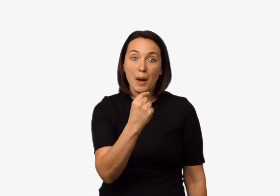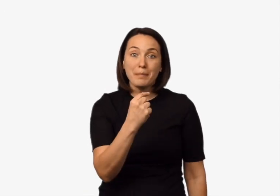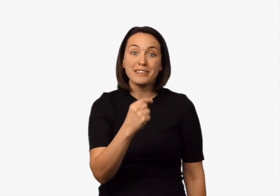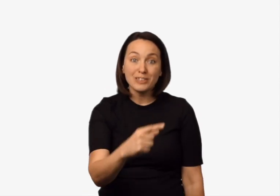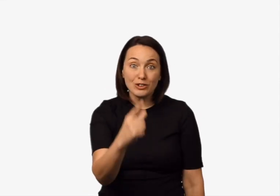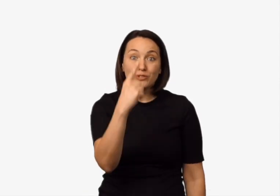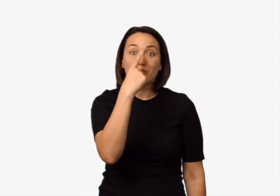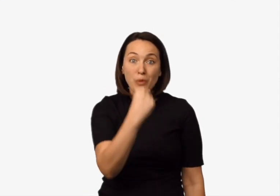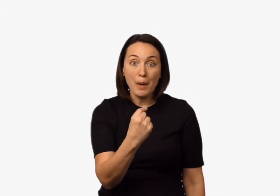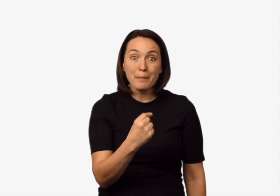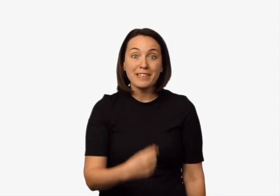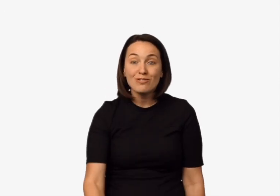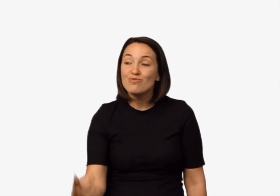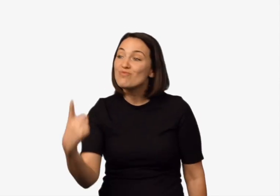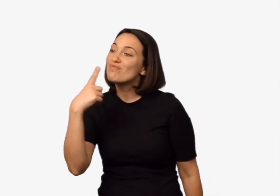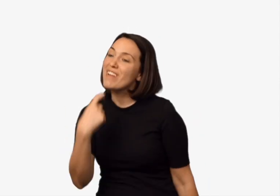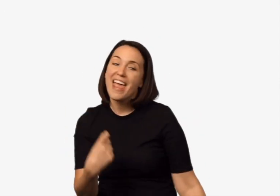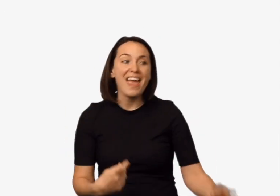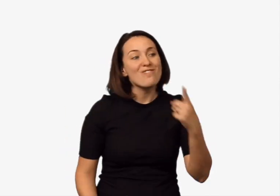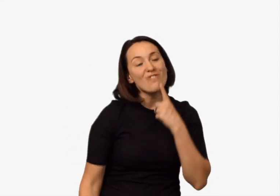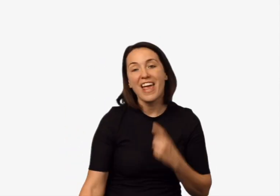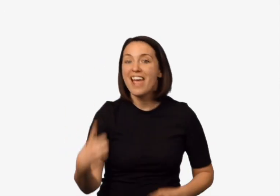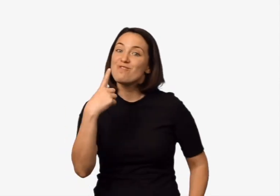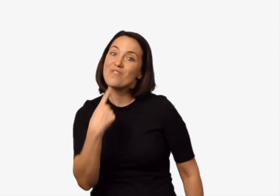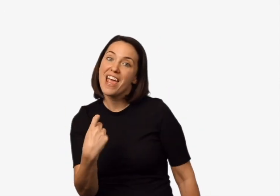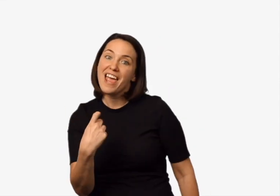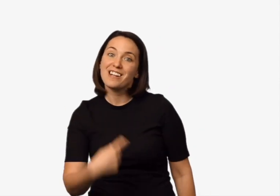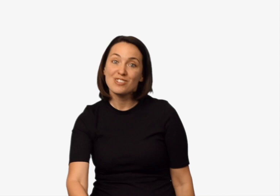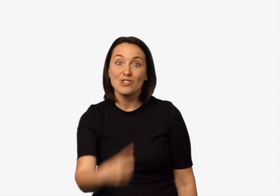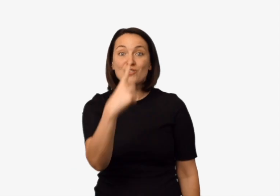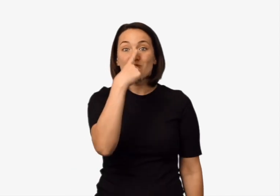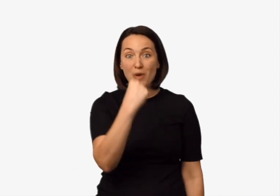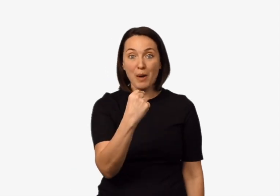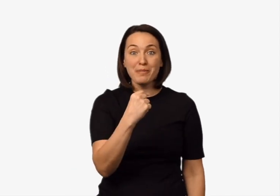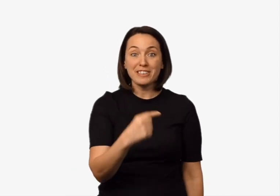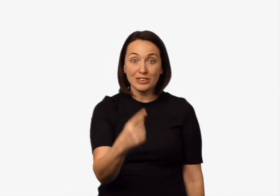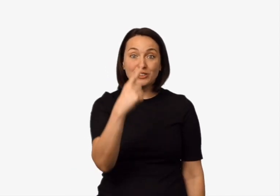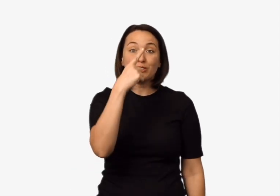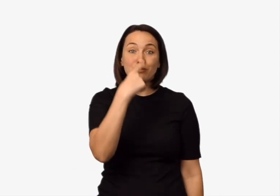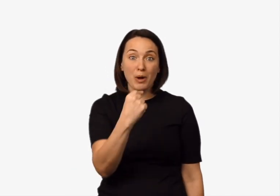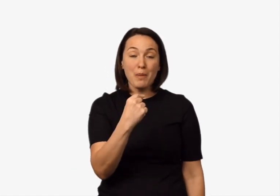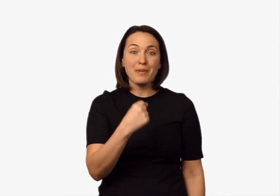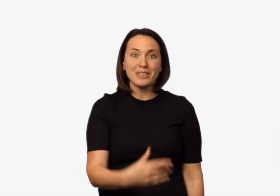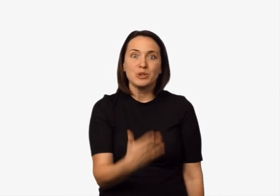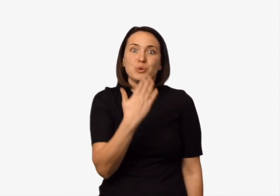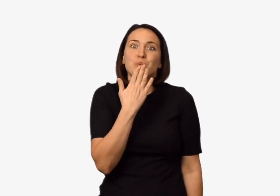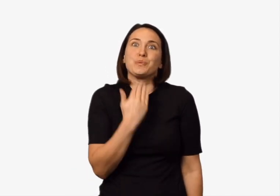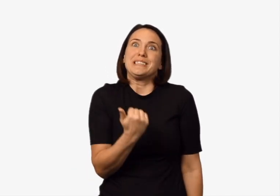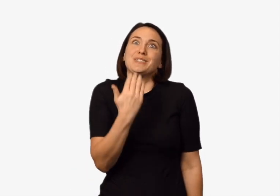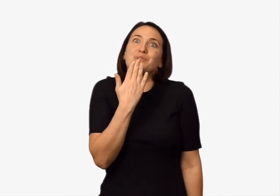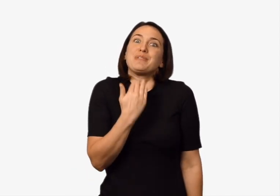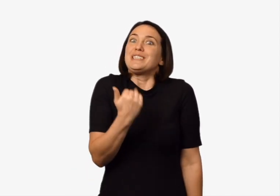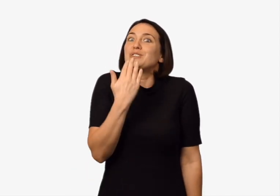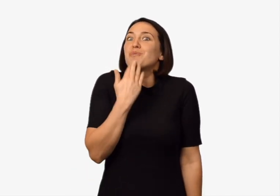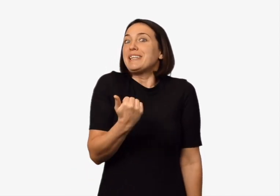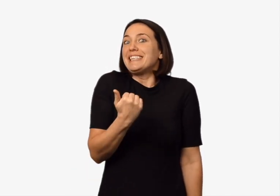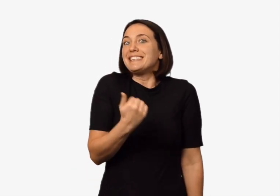Strawberry, strawberry. Red, red, red. Strawberry, strawberry. Sweet, sweet,